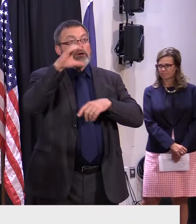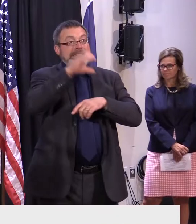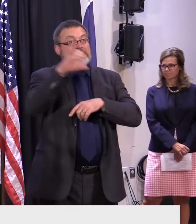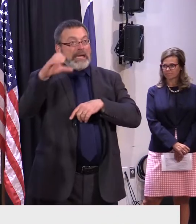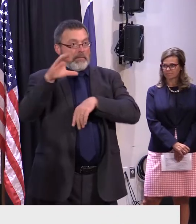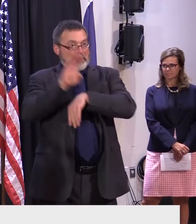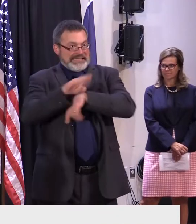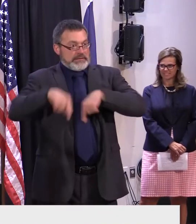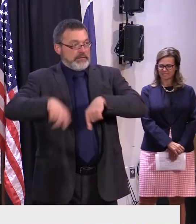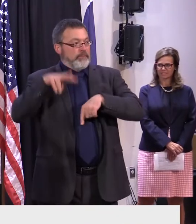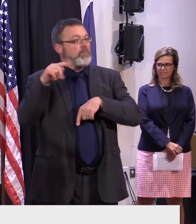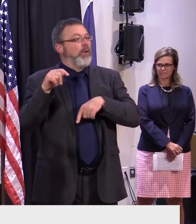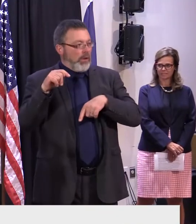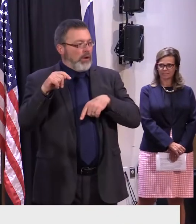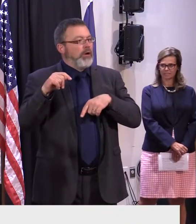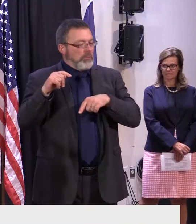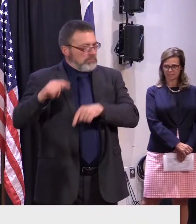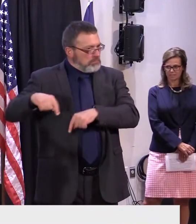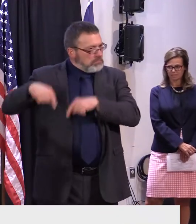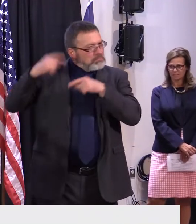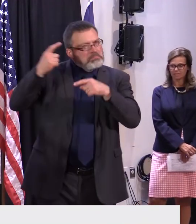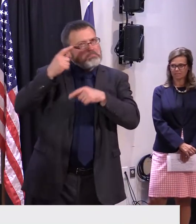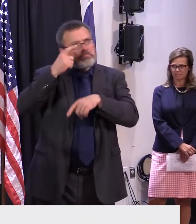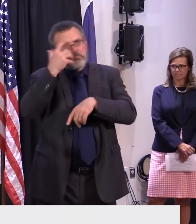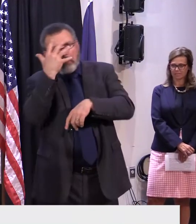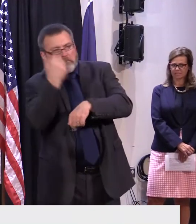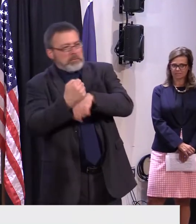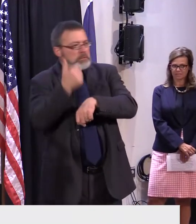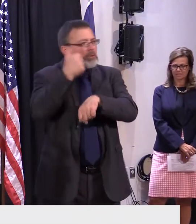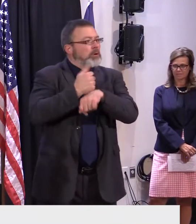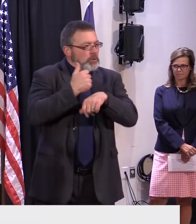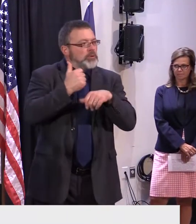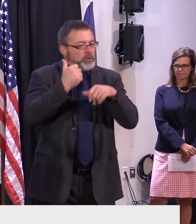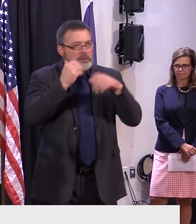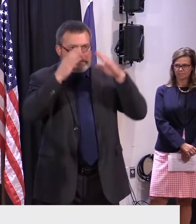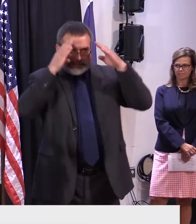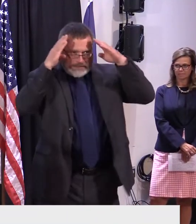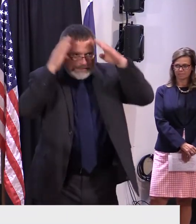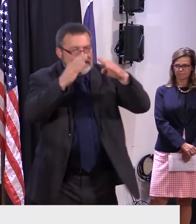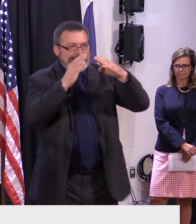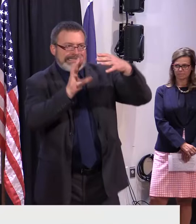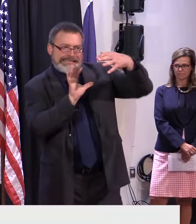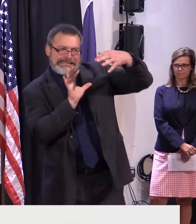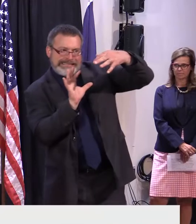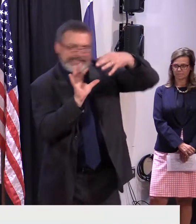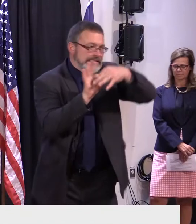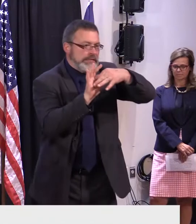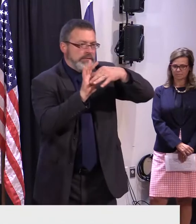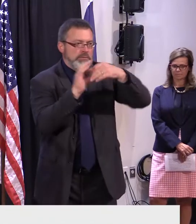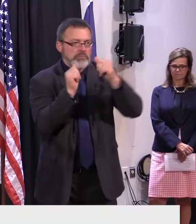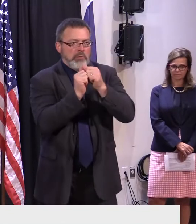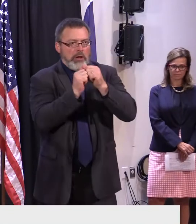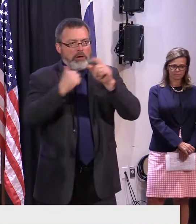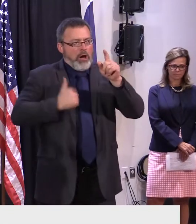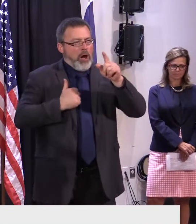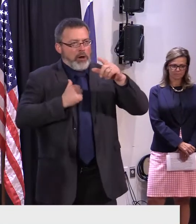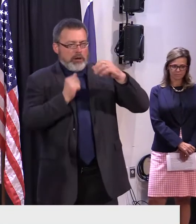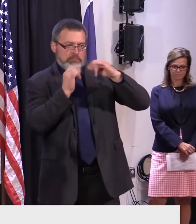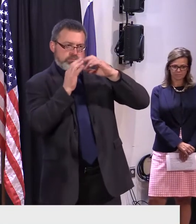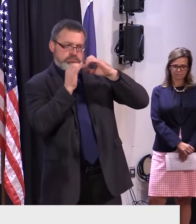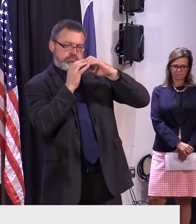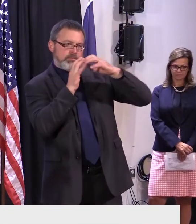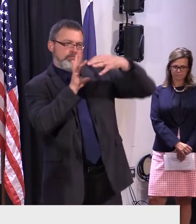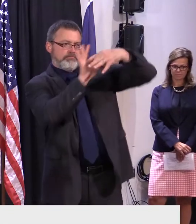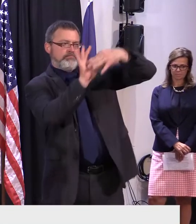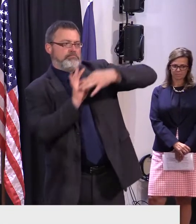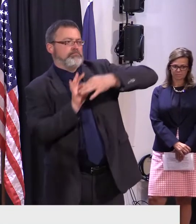of years really focusing on this corridor. And Vermont is part of that. So there are a number of other businesses here,